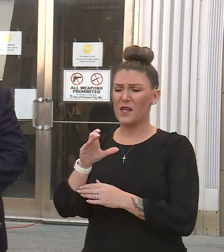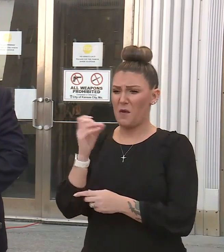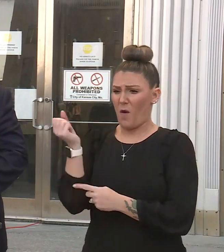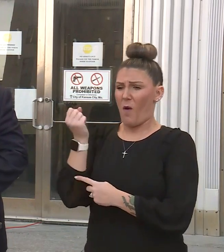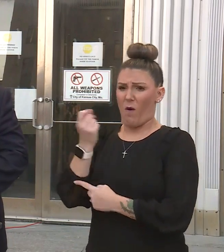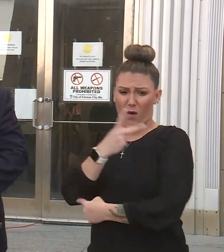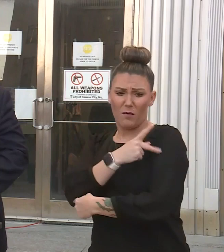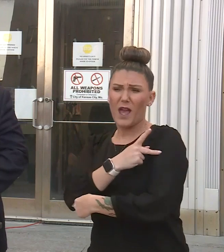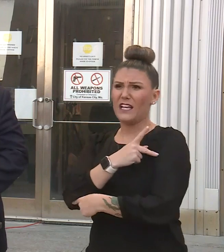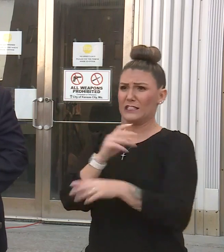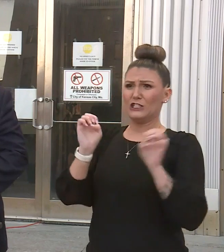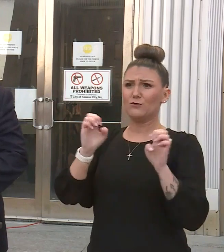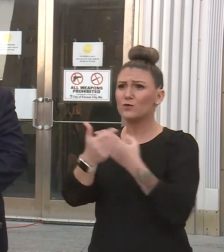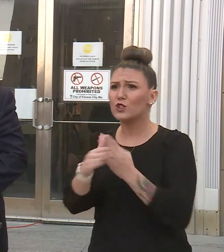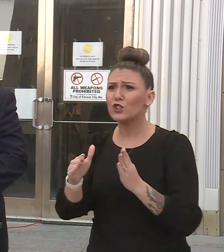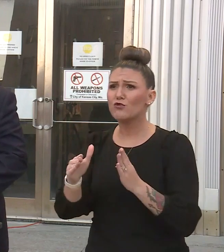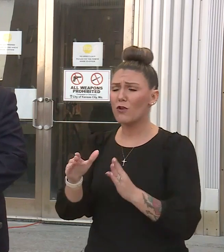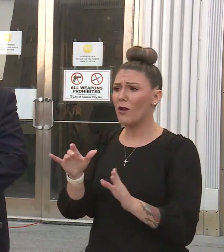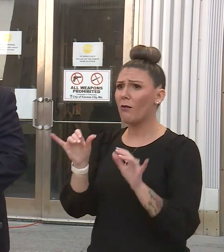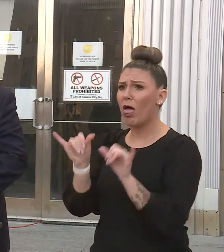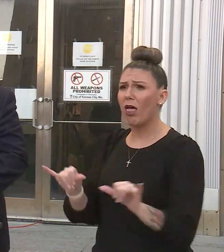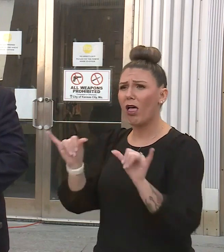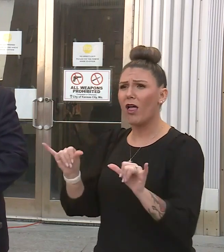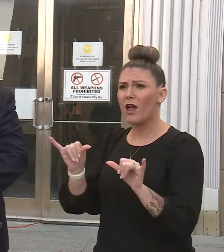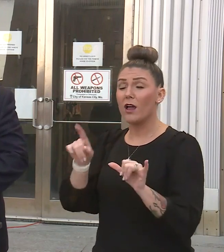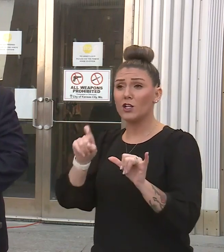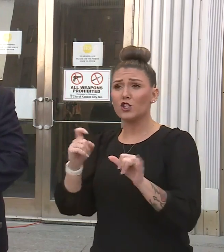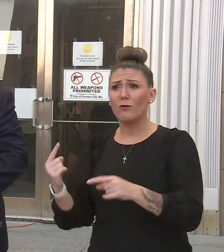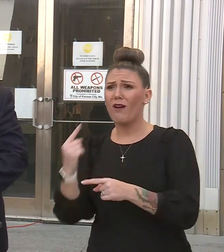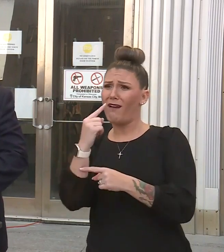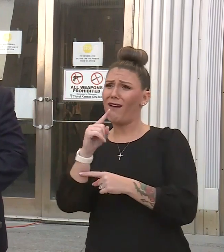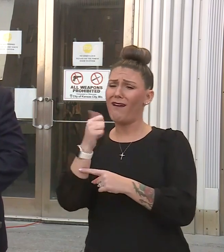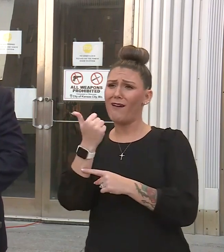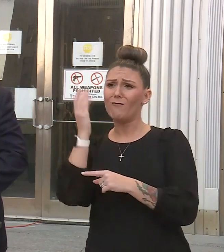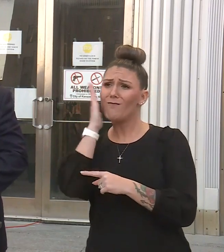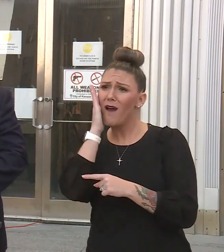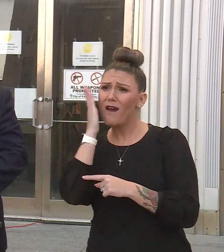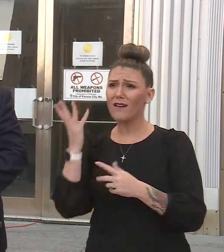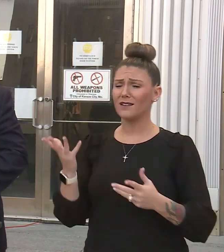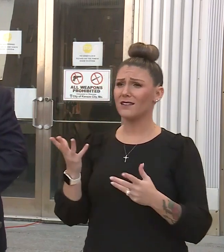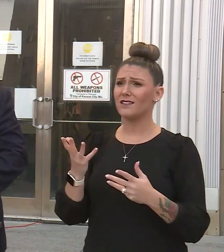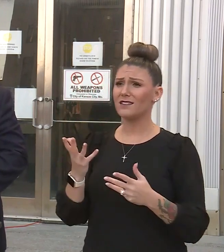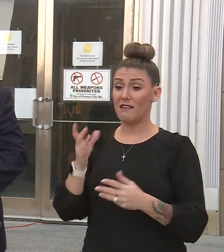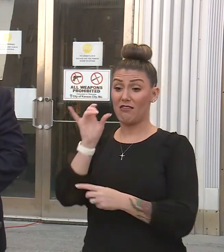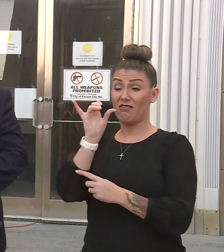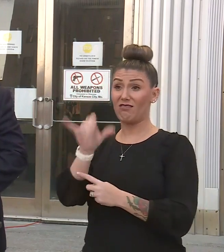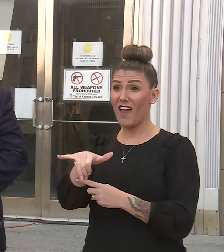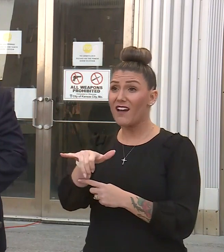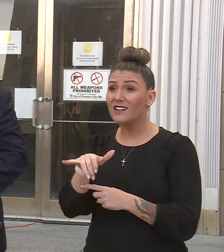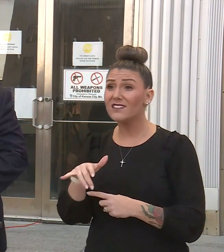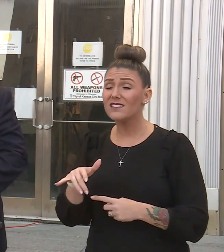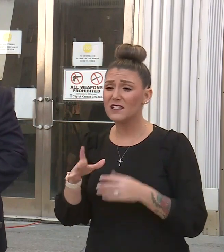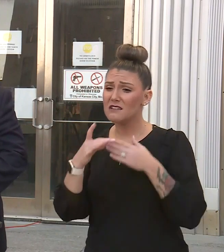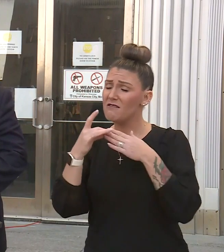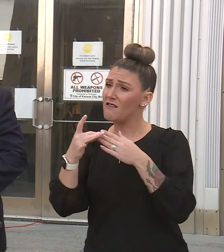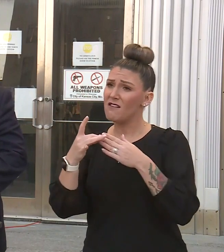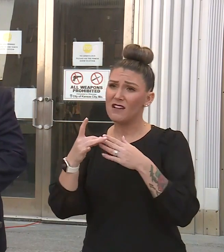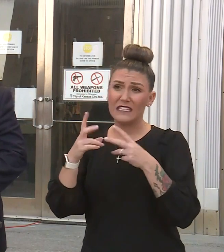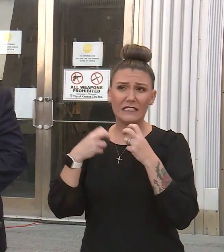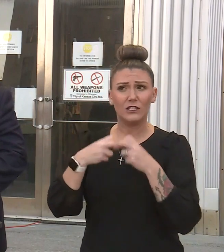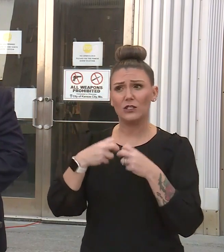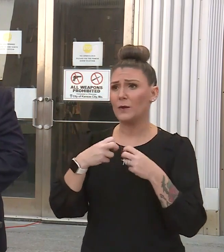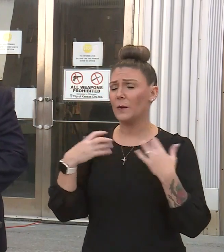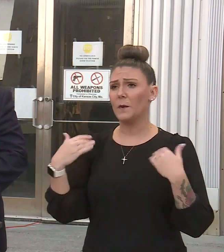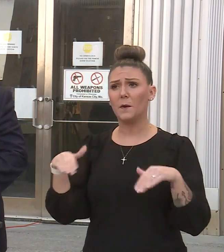patients in emergency rooms that should be up in other beds, that can really lead to problems.